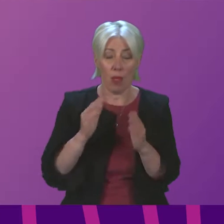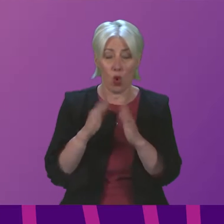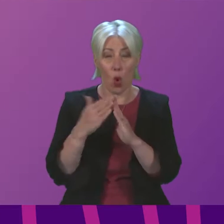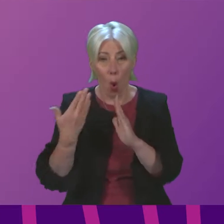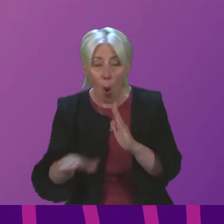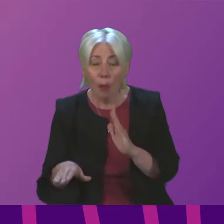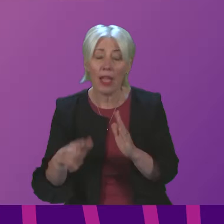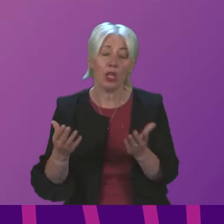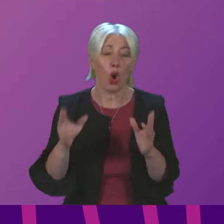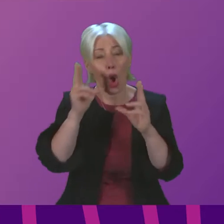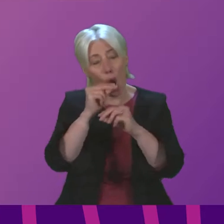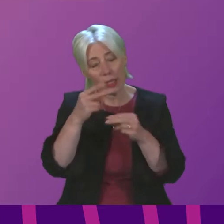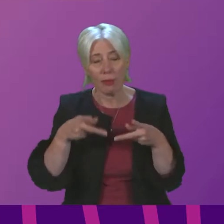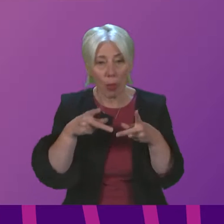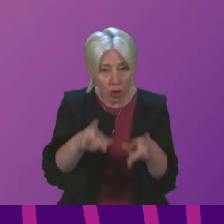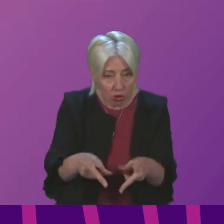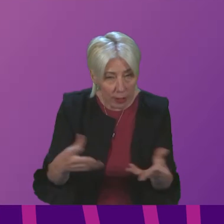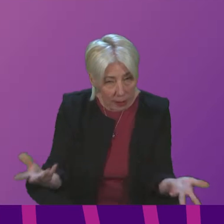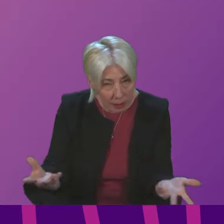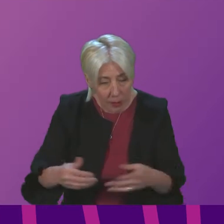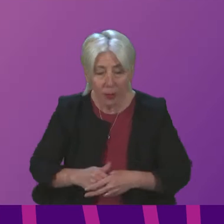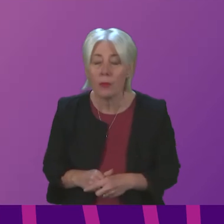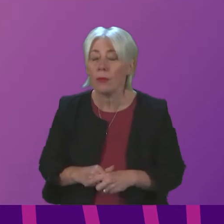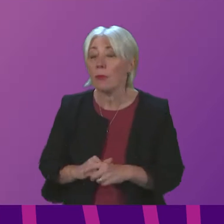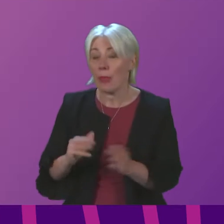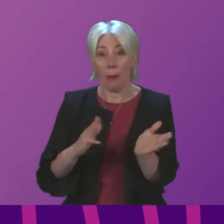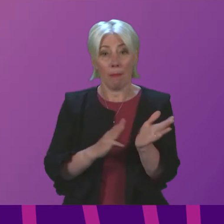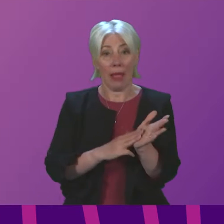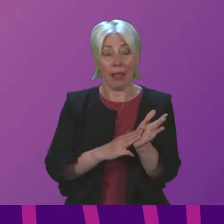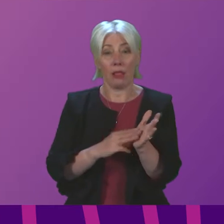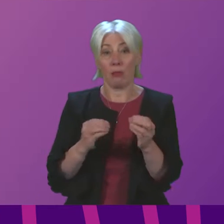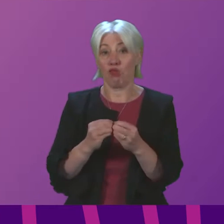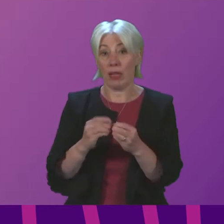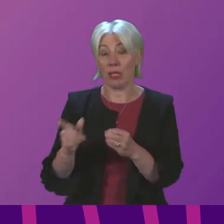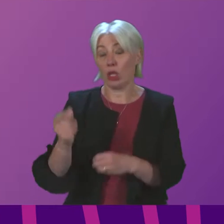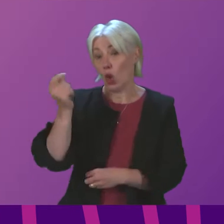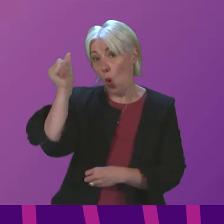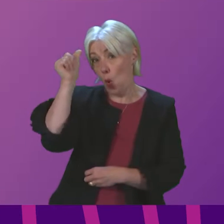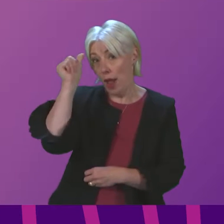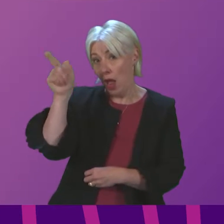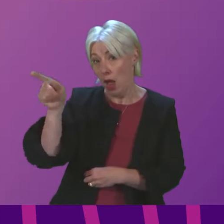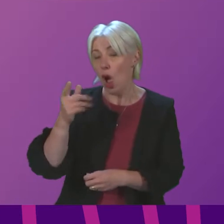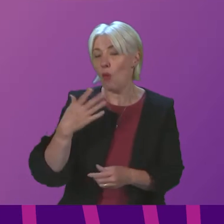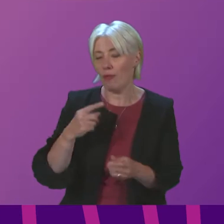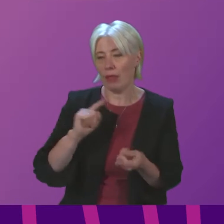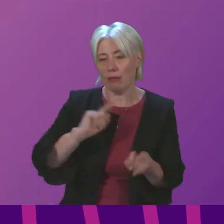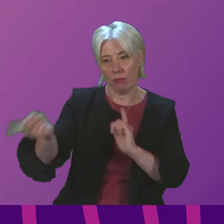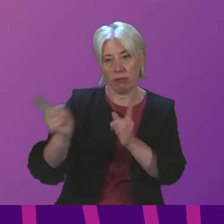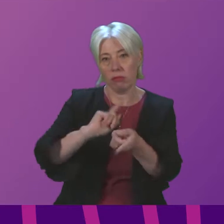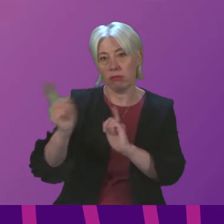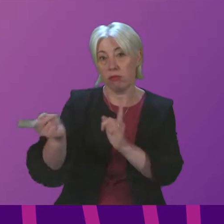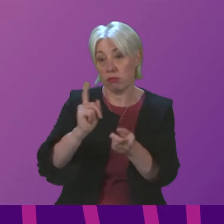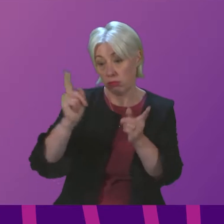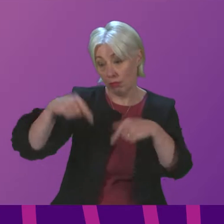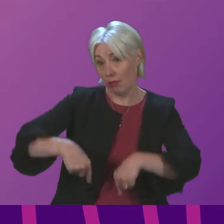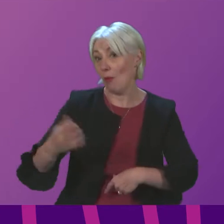The Cabinet Secretary. Well, Myles Briggs will be aware, as we've had this exchange on a number of occasions in